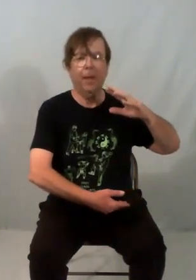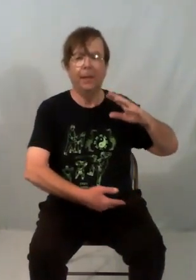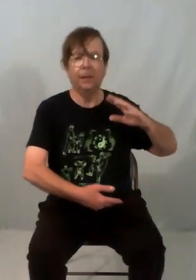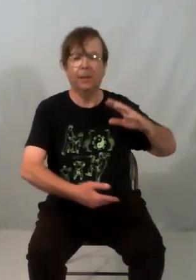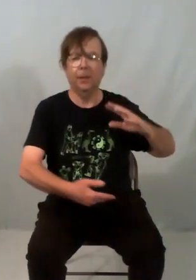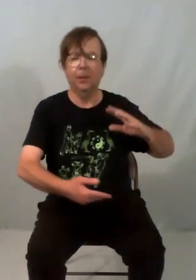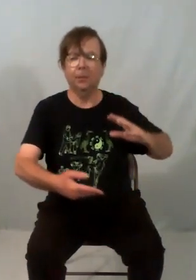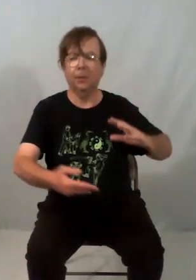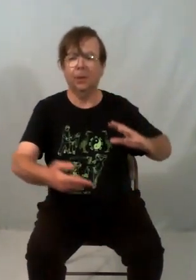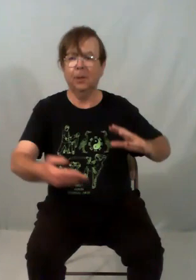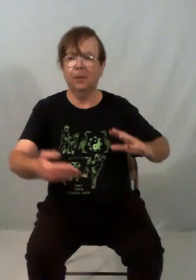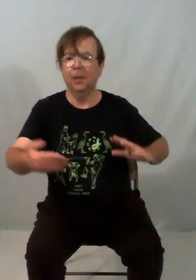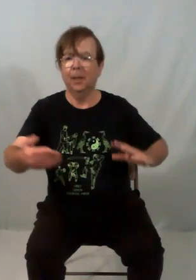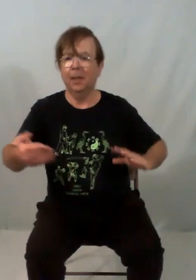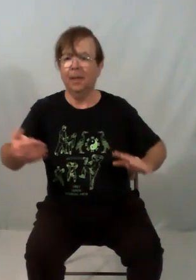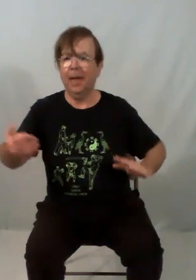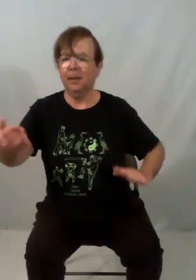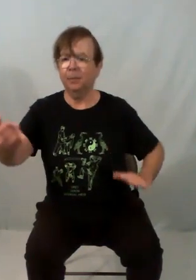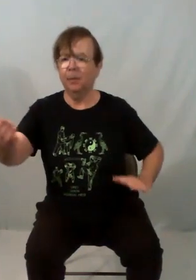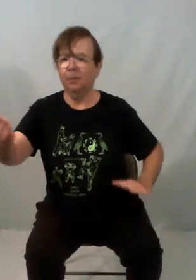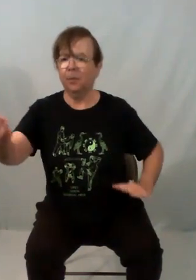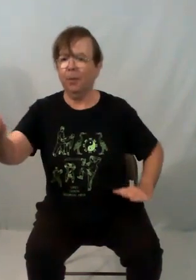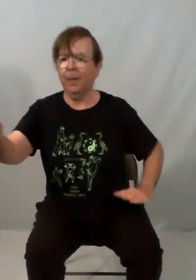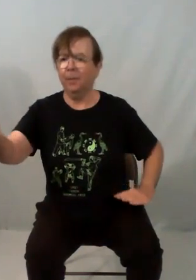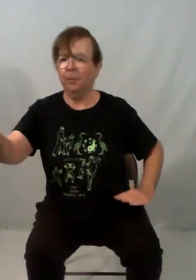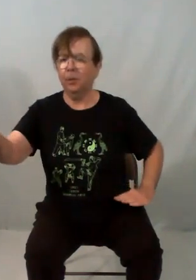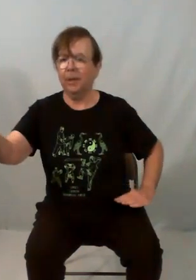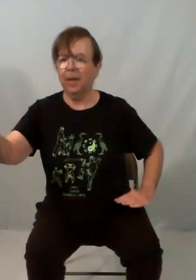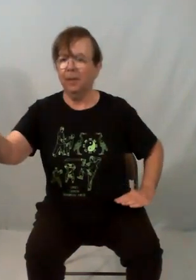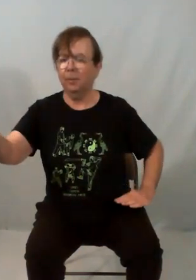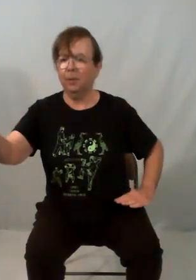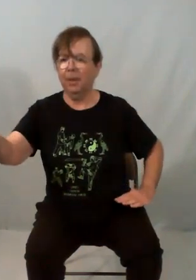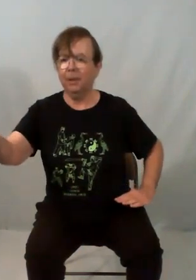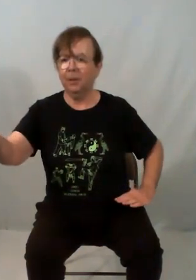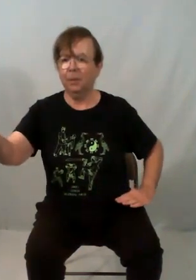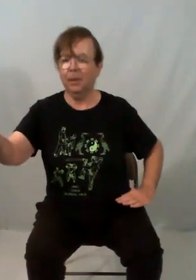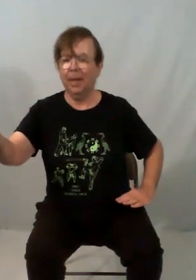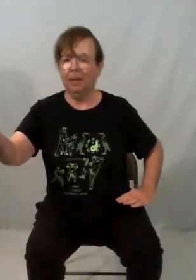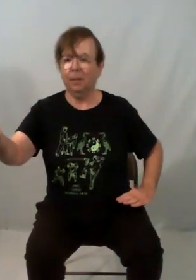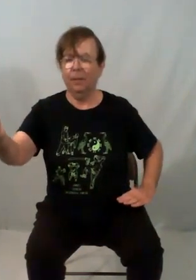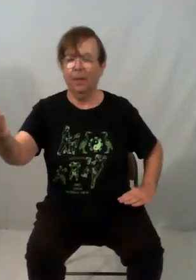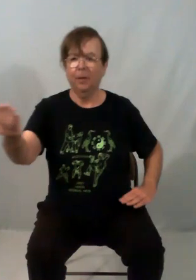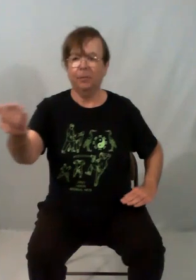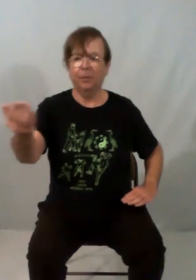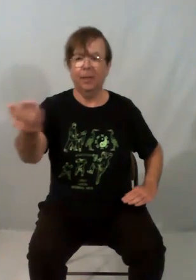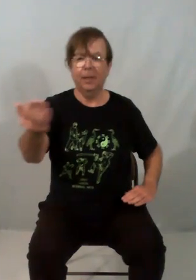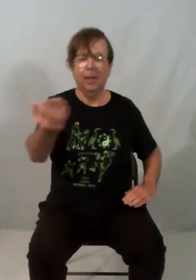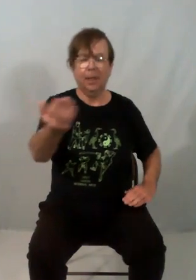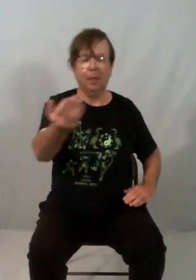and two. two, the hands move. The top hand pushes down the bottom hand. Three, coming